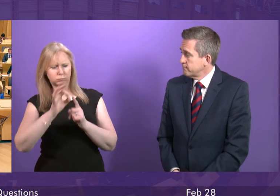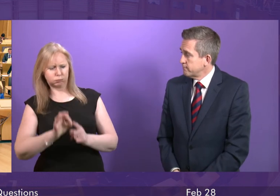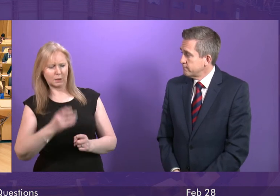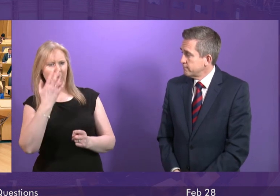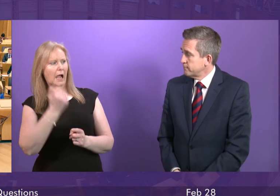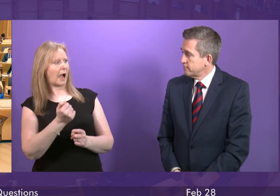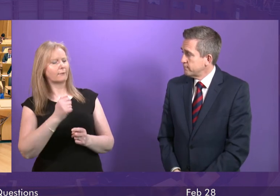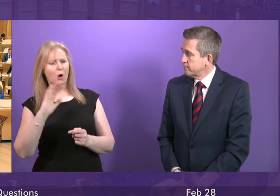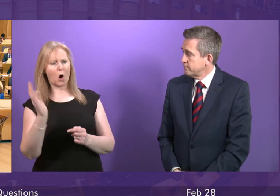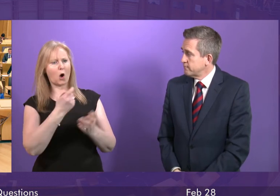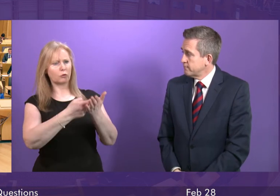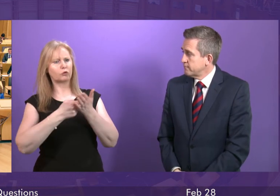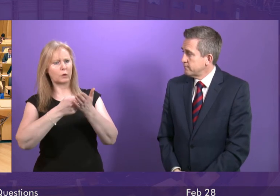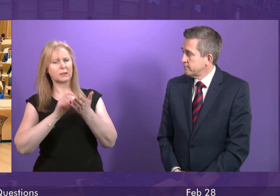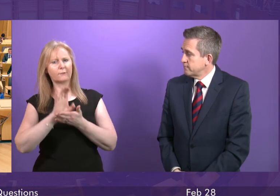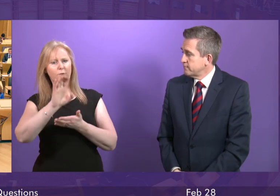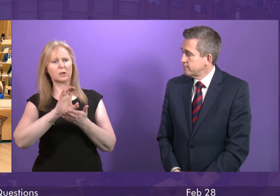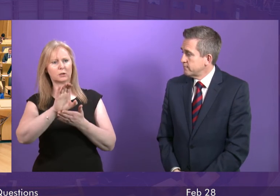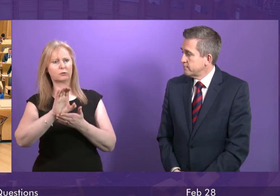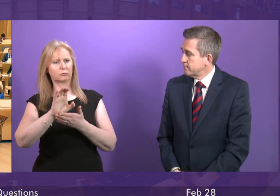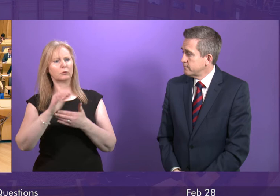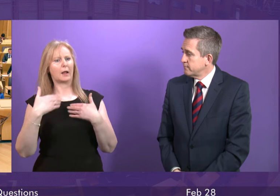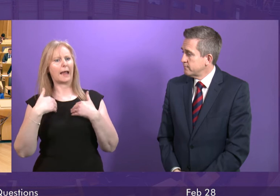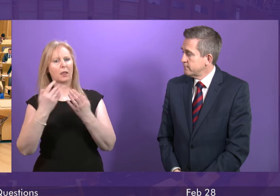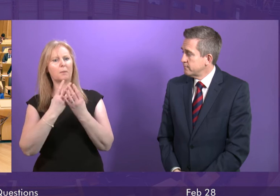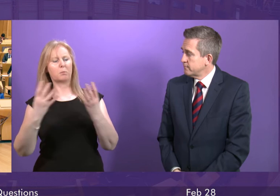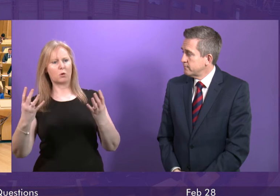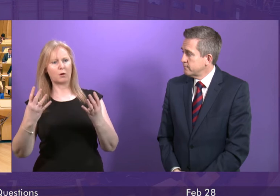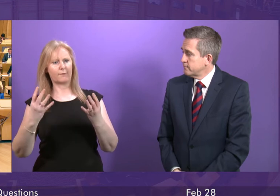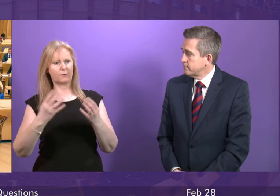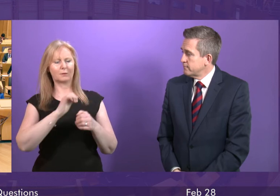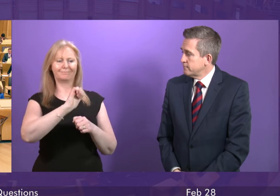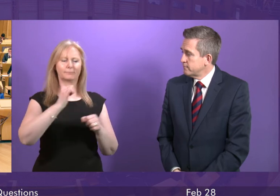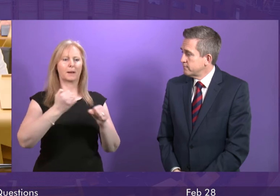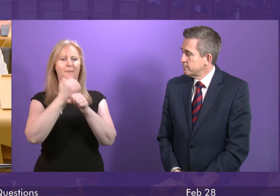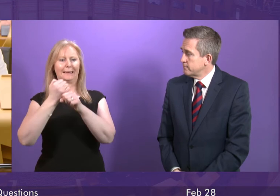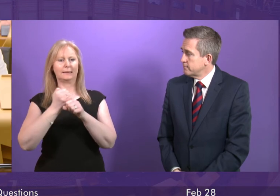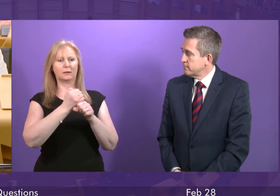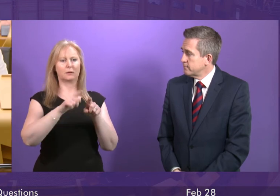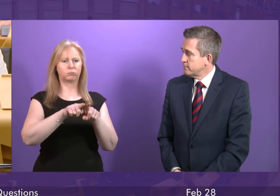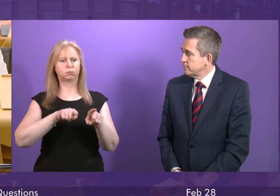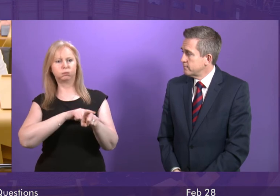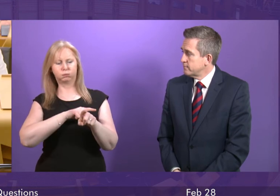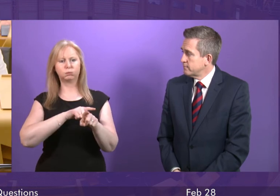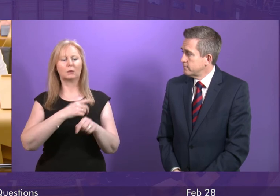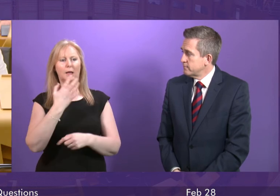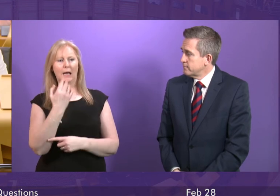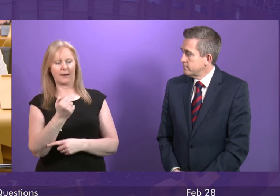requests for funding by health boards for backlog maintenance, which is the situation in this case.